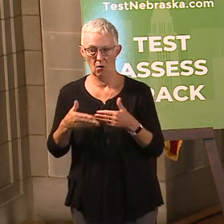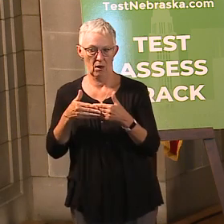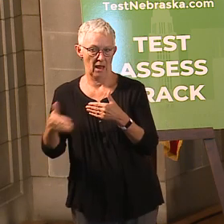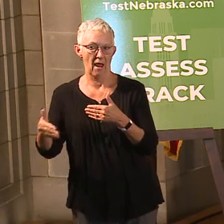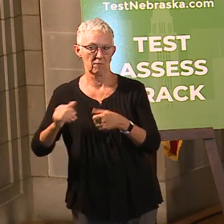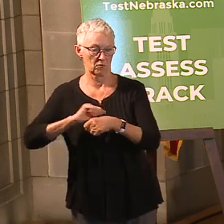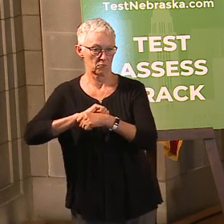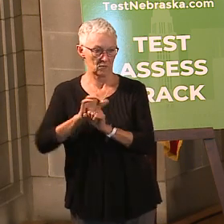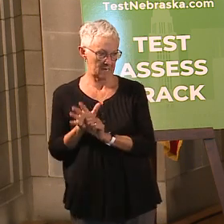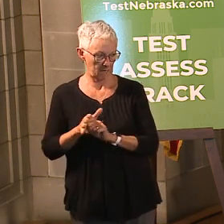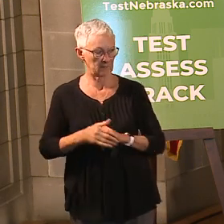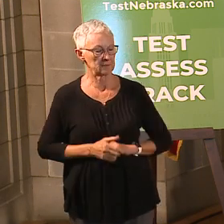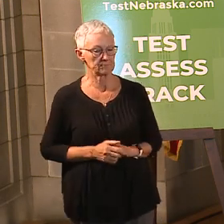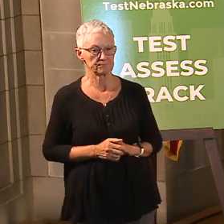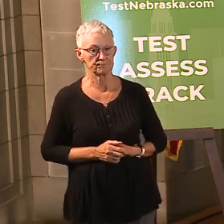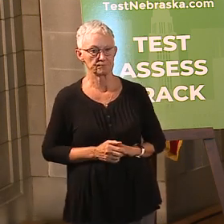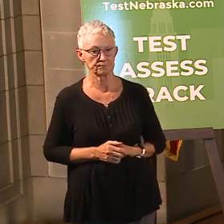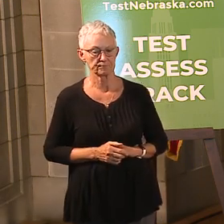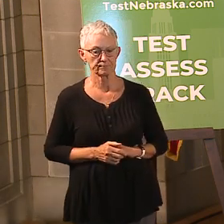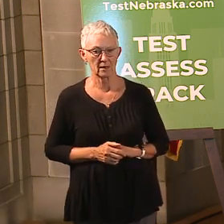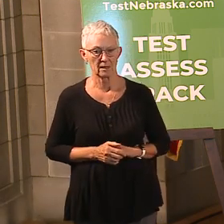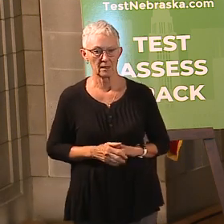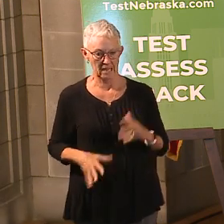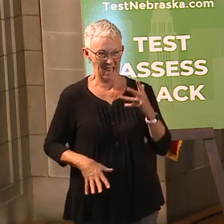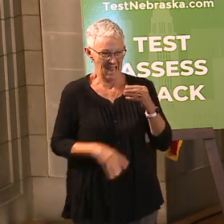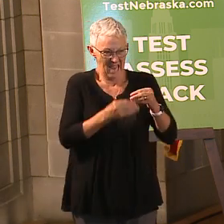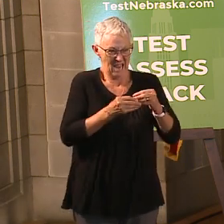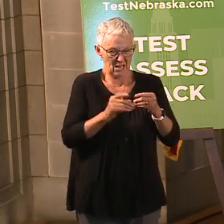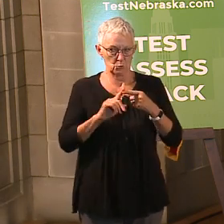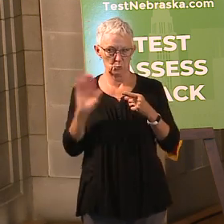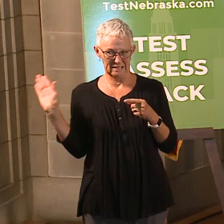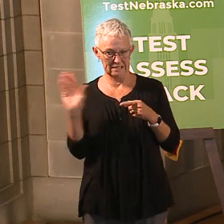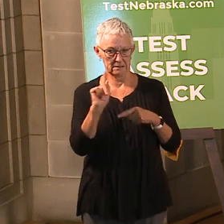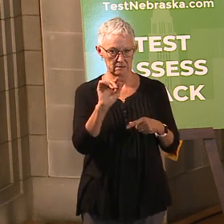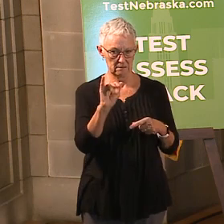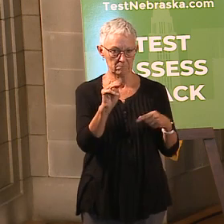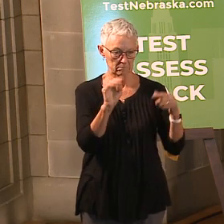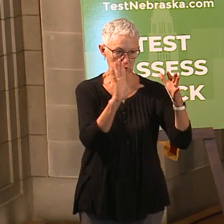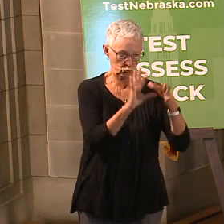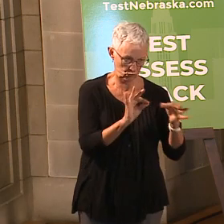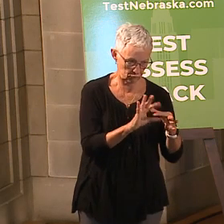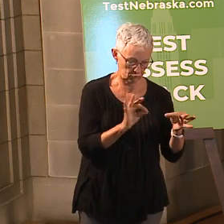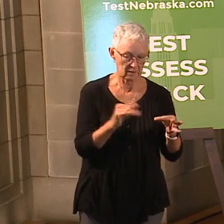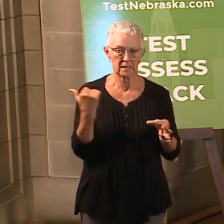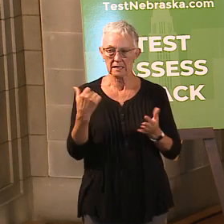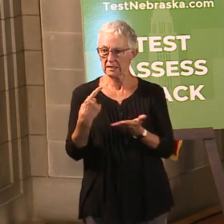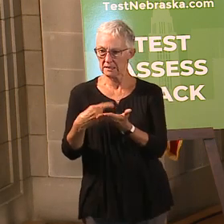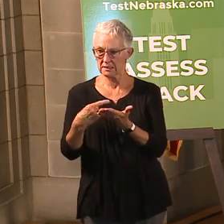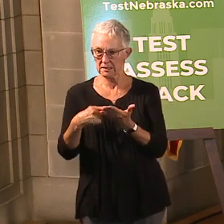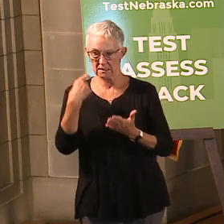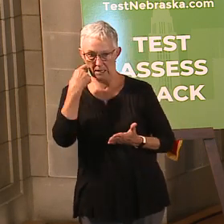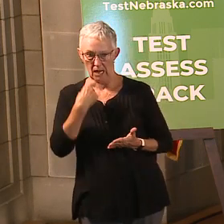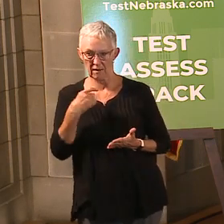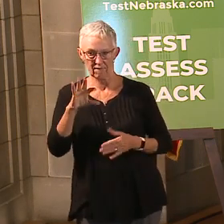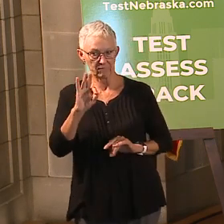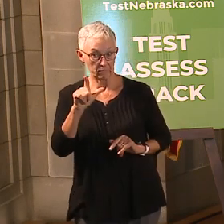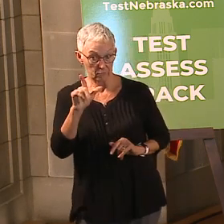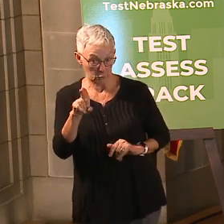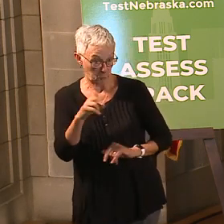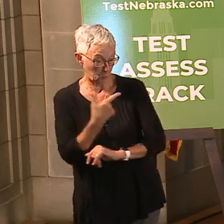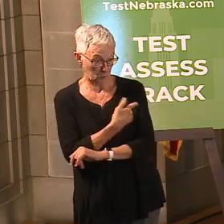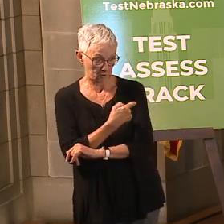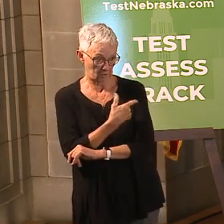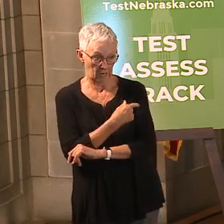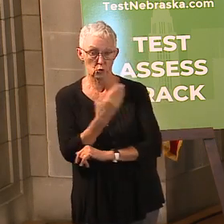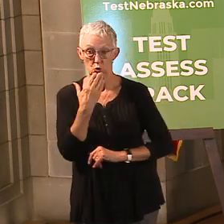And a couple points just to build on what Tim said. He talked about flu vaccinations, so good idea to get your flu